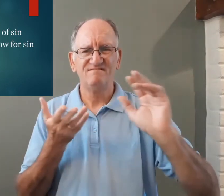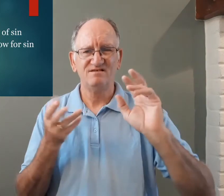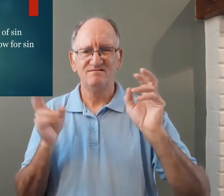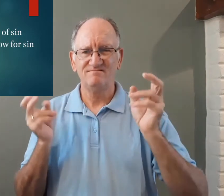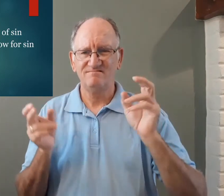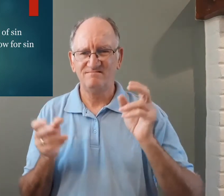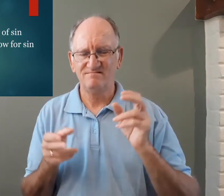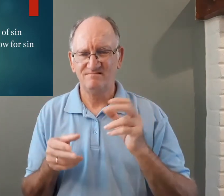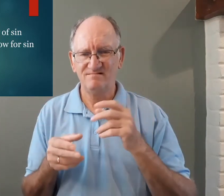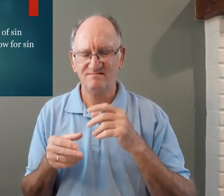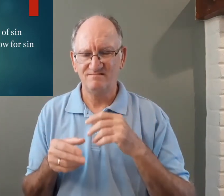and that you want forgiveness